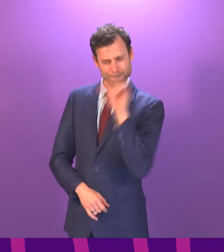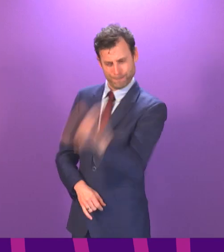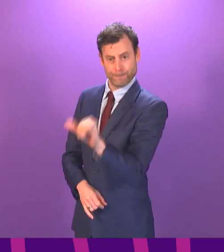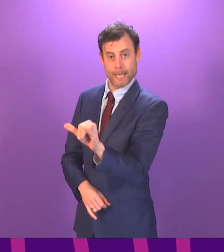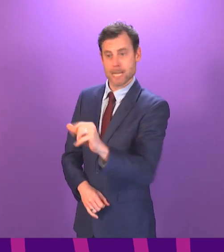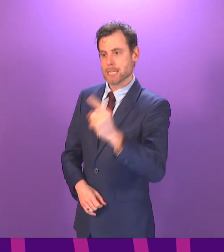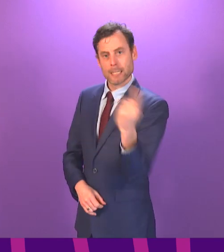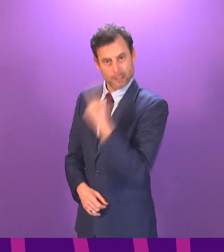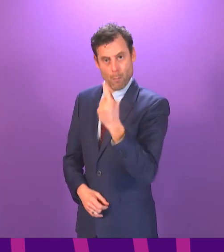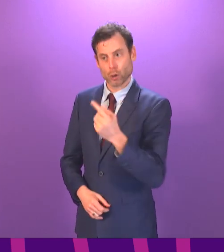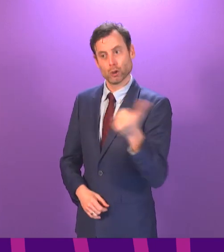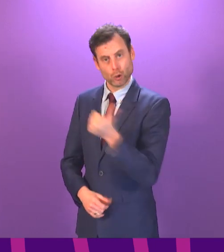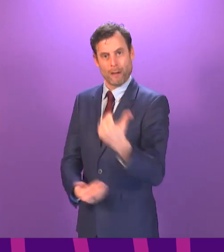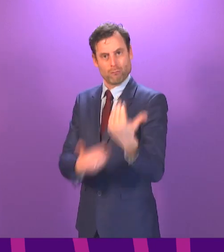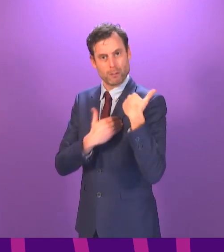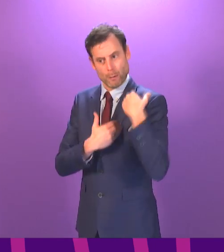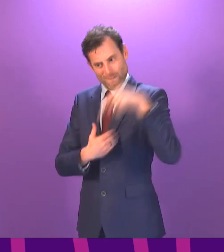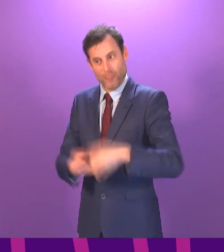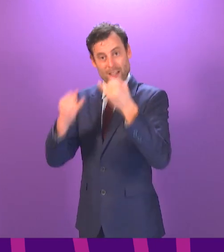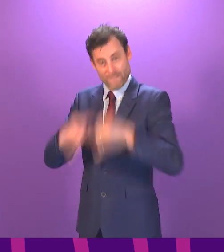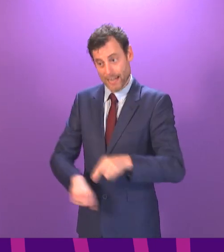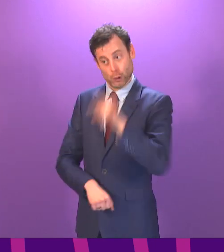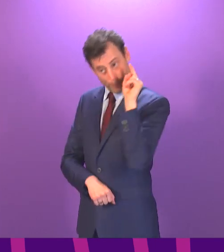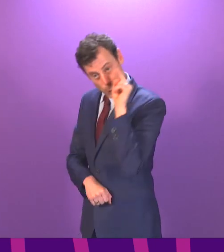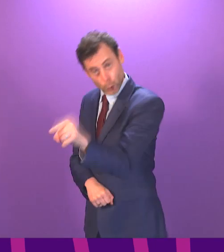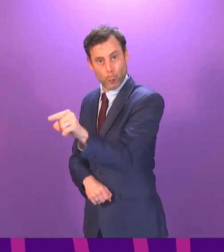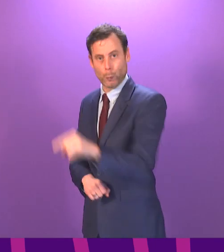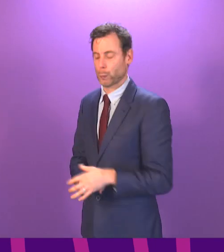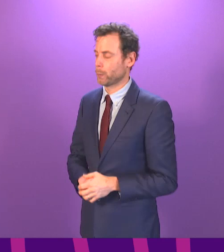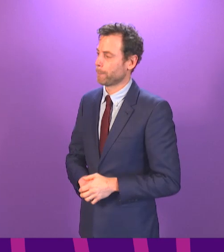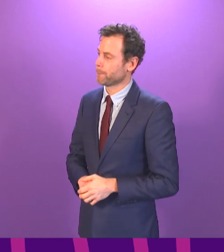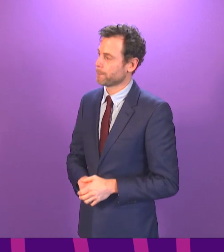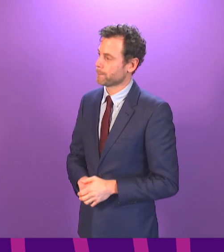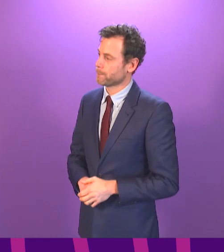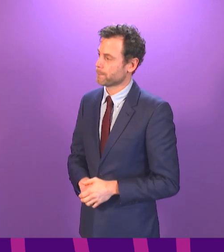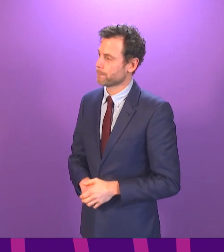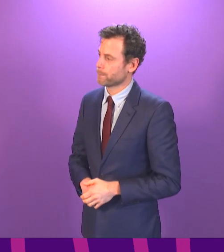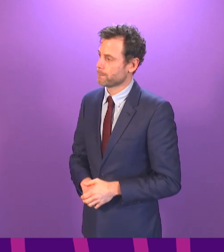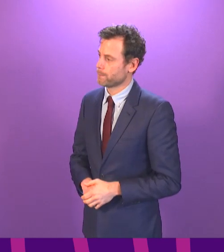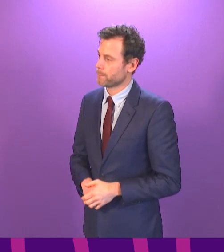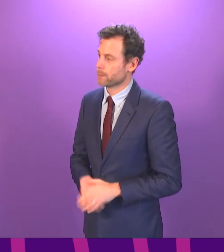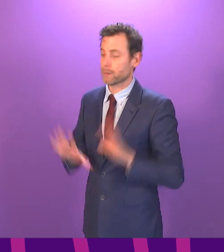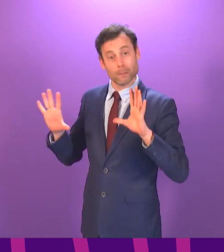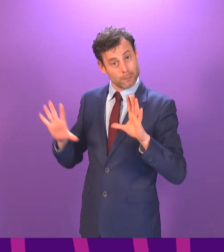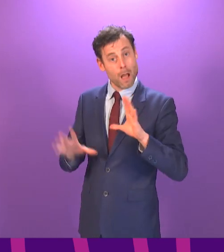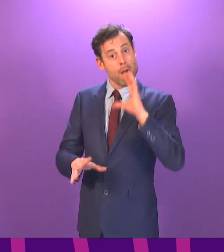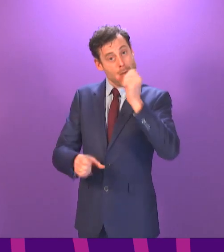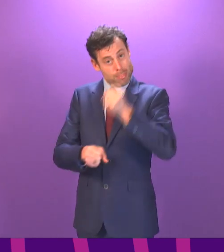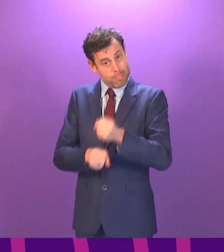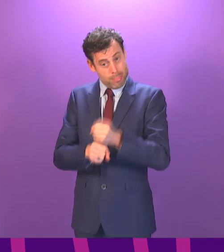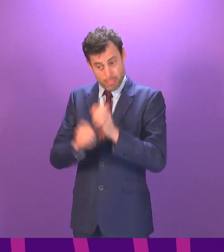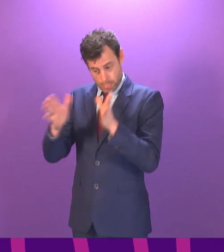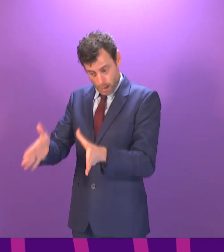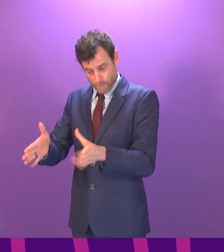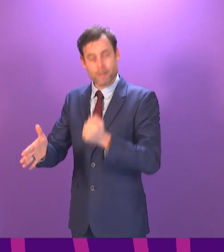responsibility for these failings, shouldn't it be you, First Minister? First Minister. Well, in terms of the government and in terms